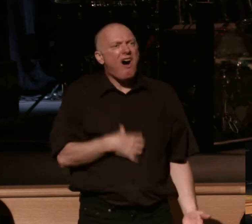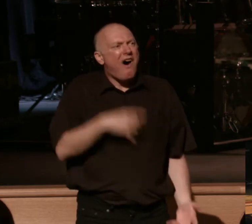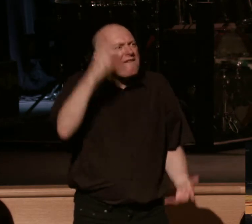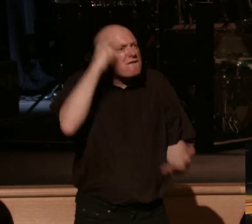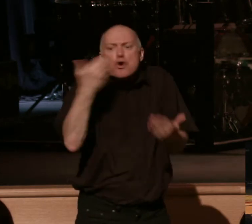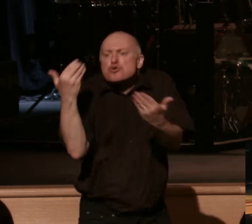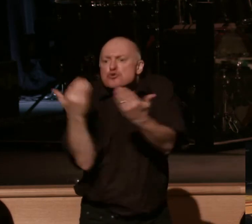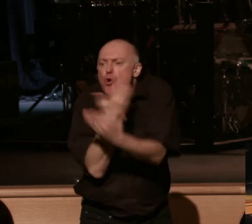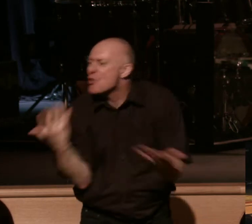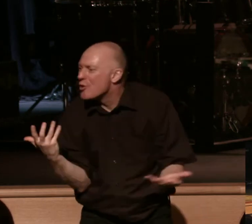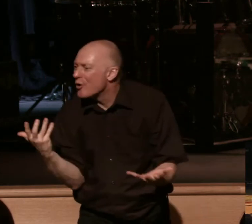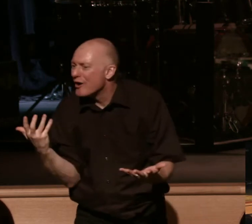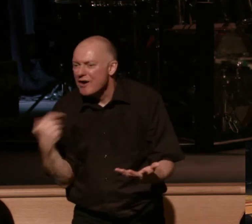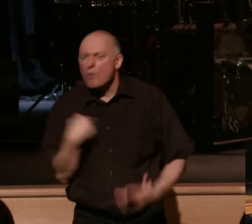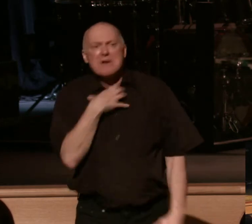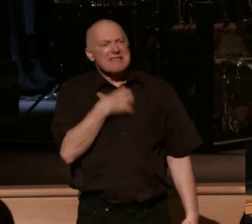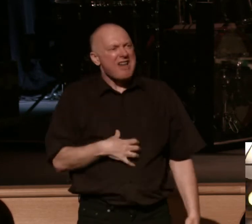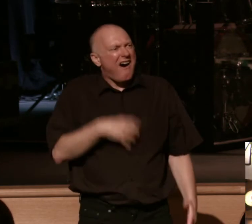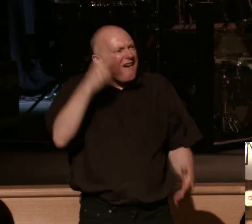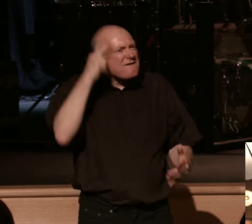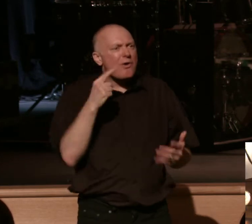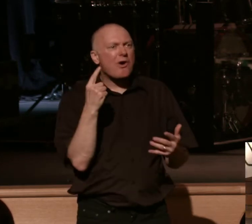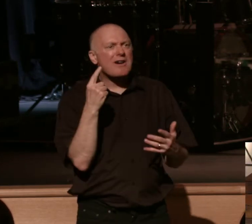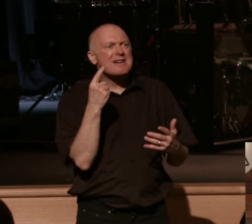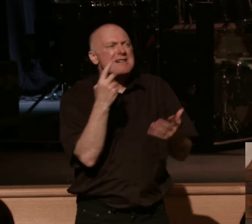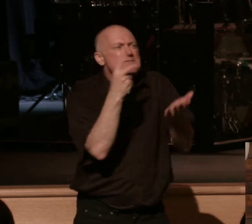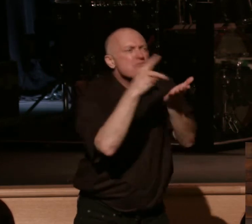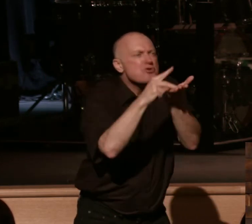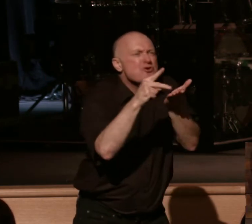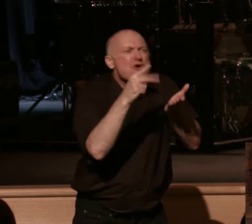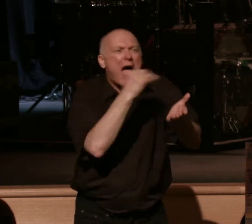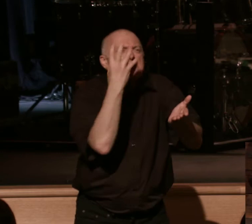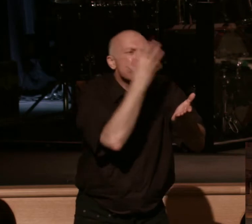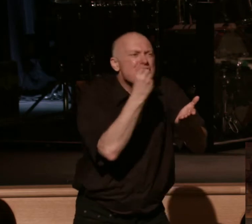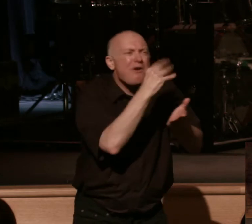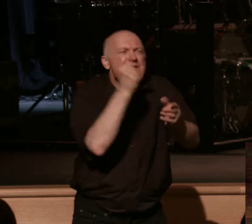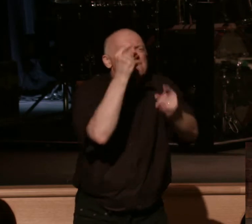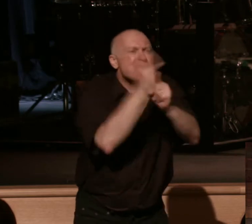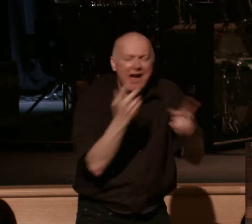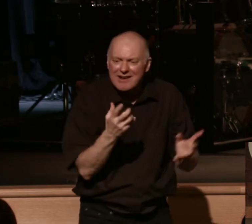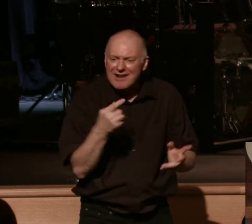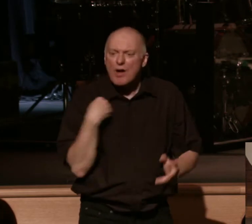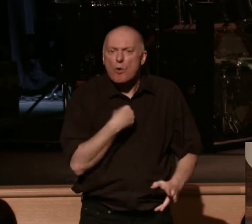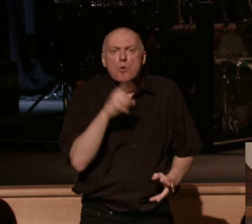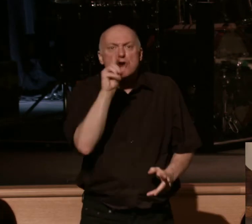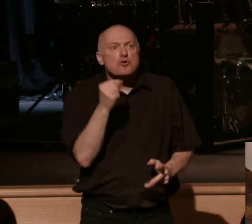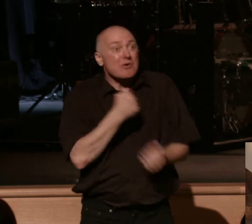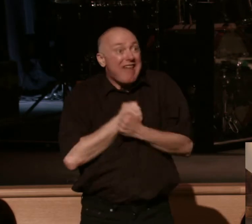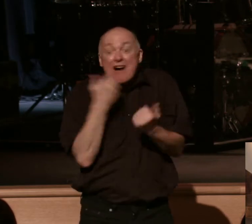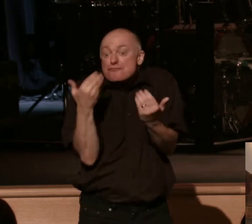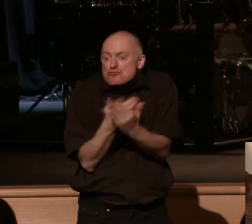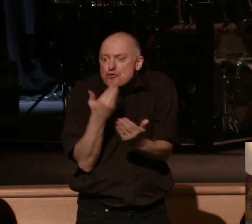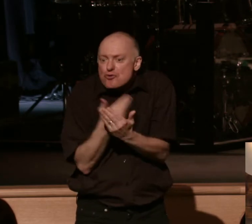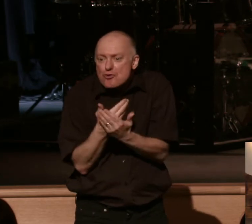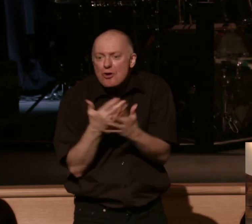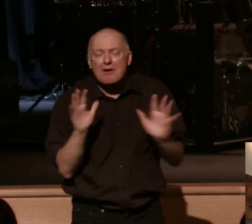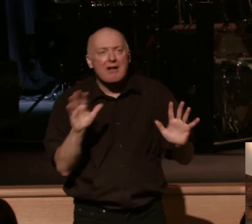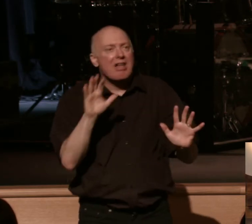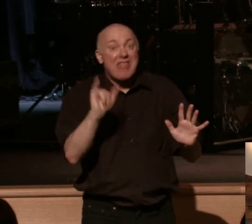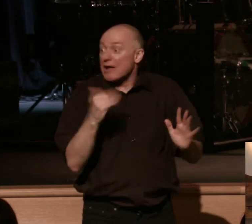newness, that longs for what is pure, and beautiful, and right. We do love new, and that is so good, and